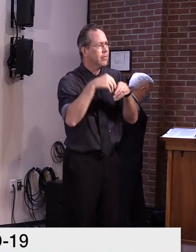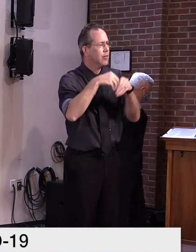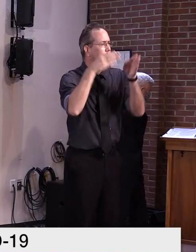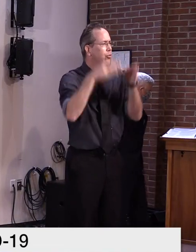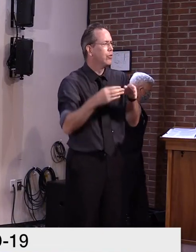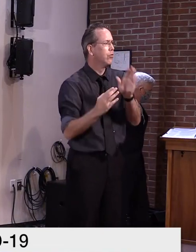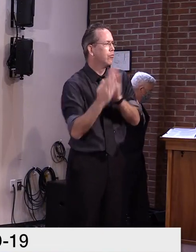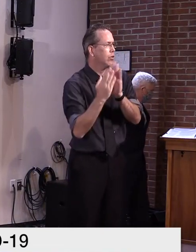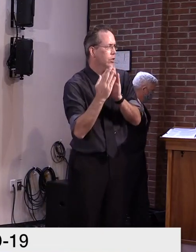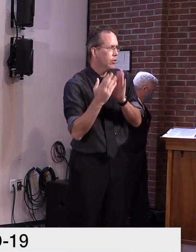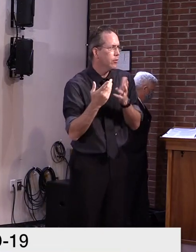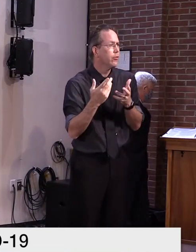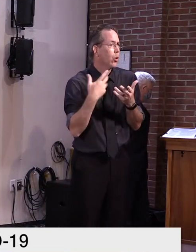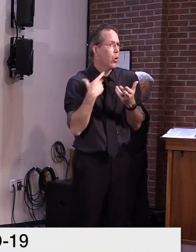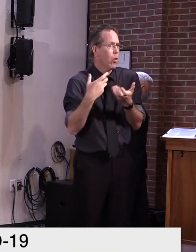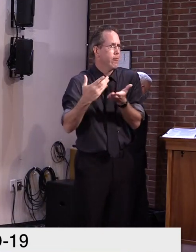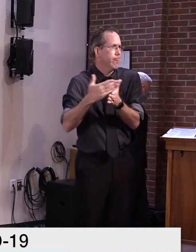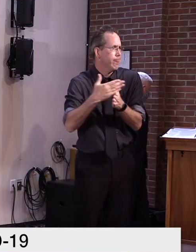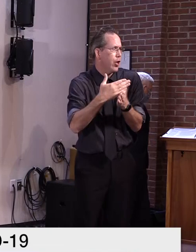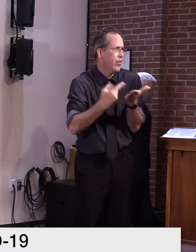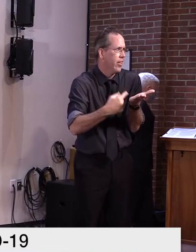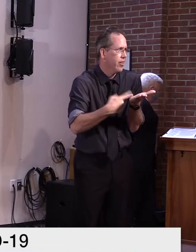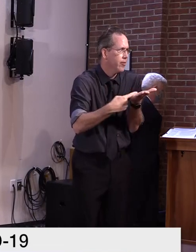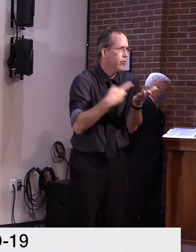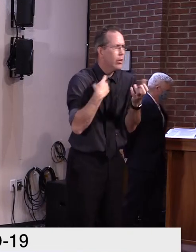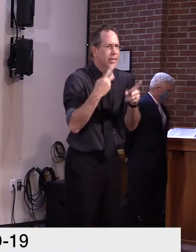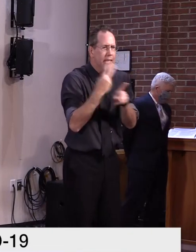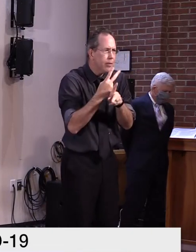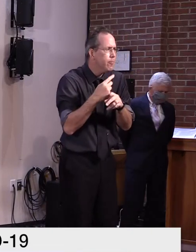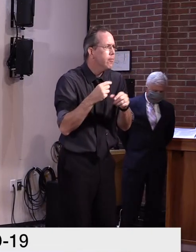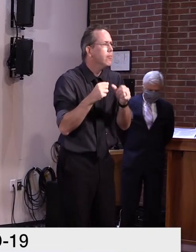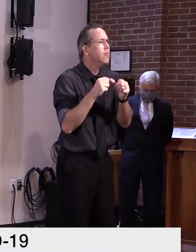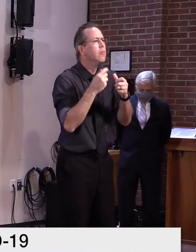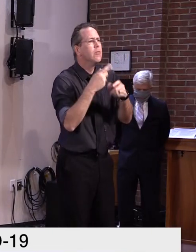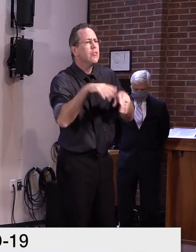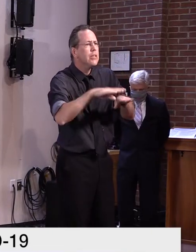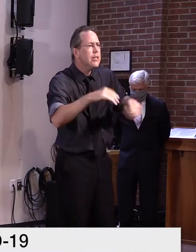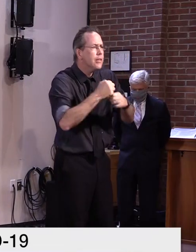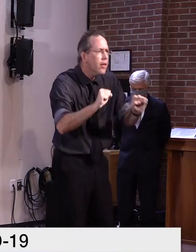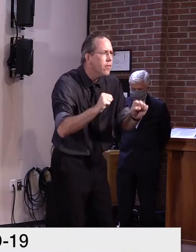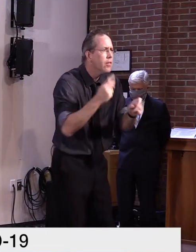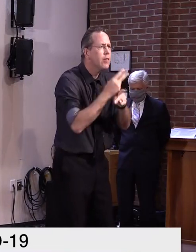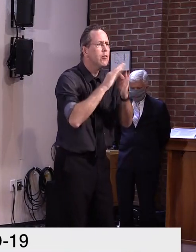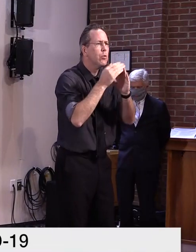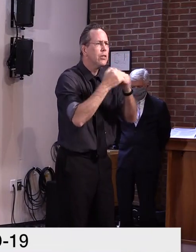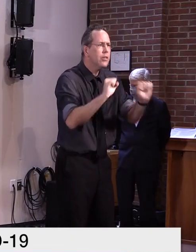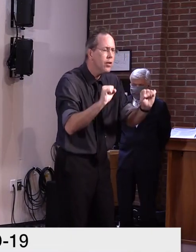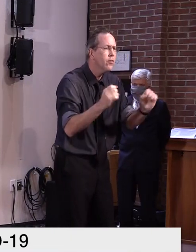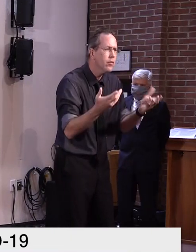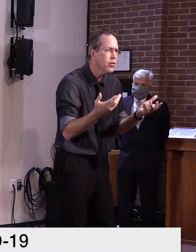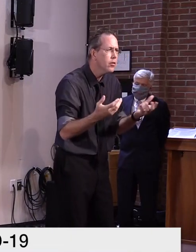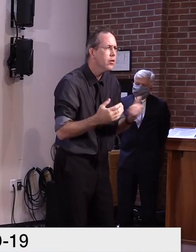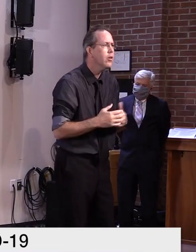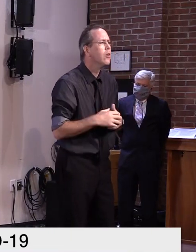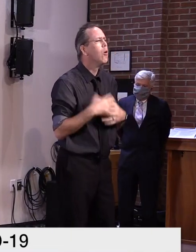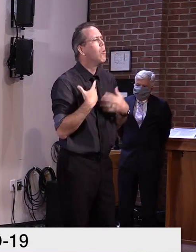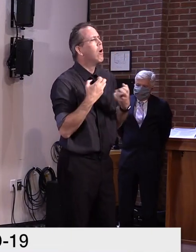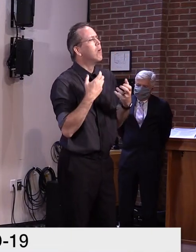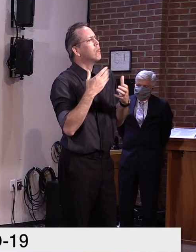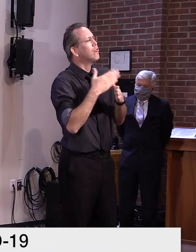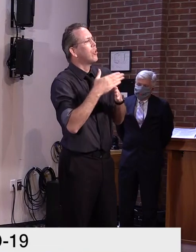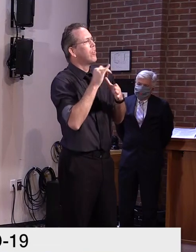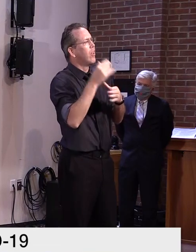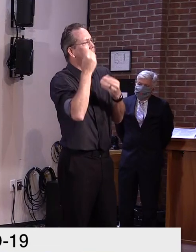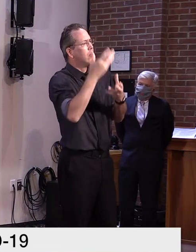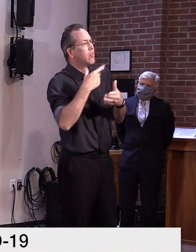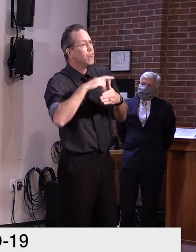prove in terms of the safety aspect, uh, the better off we'll be. So we'll want to, uh, share, uh, the results, um, and